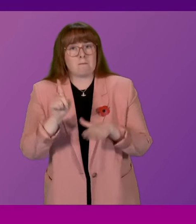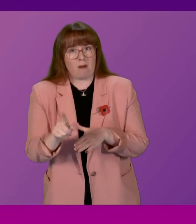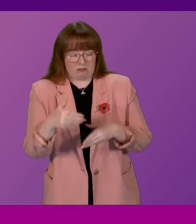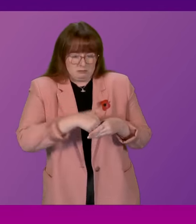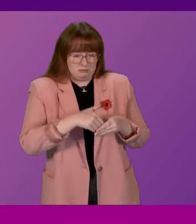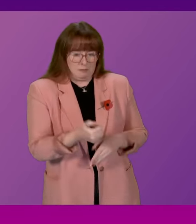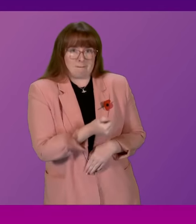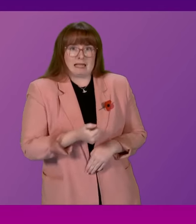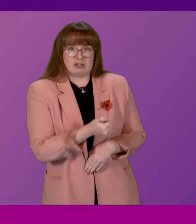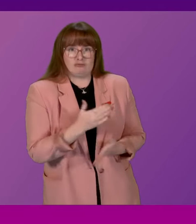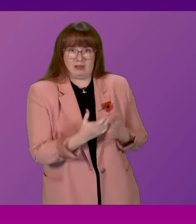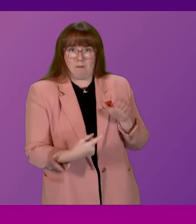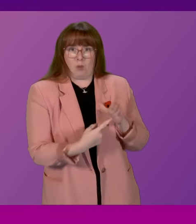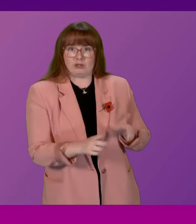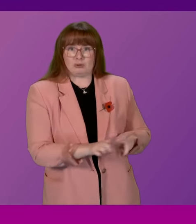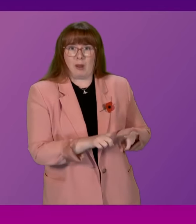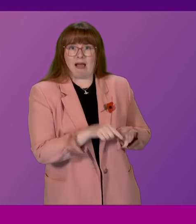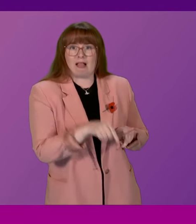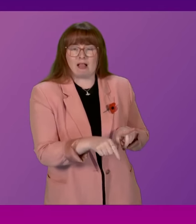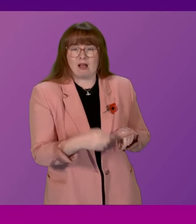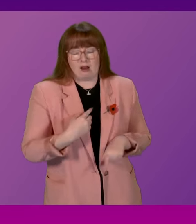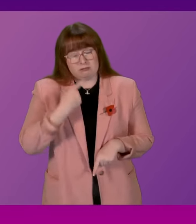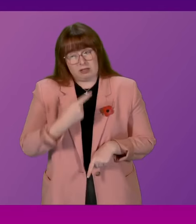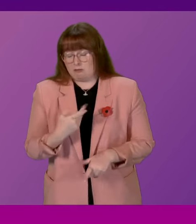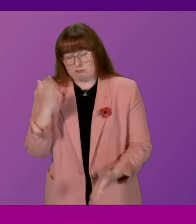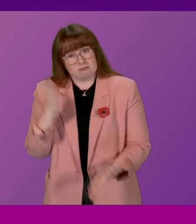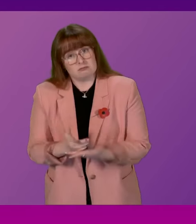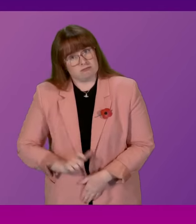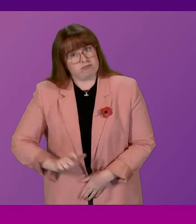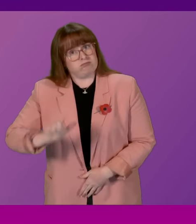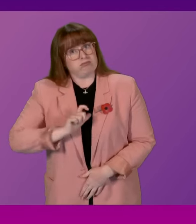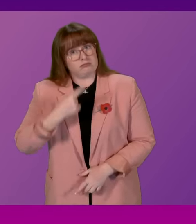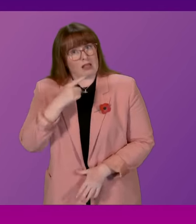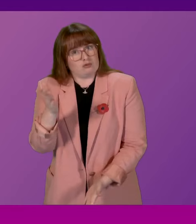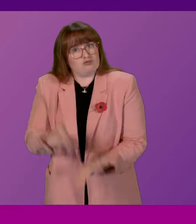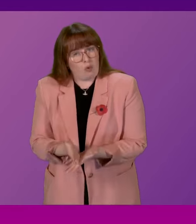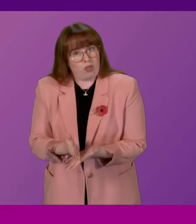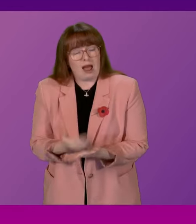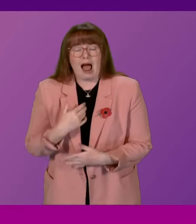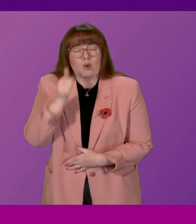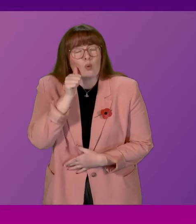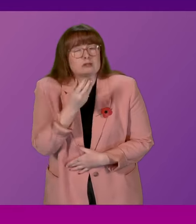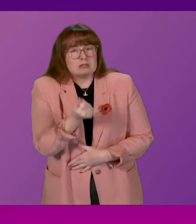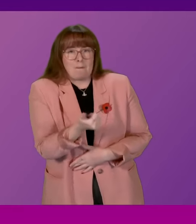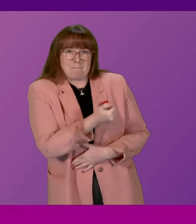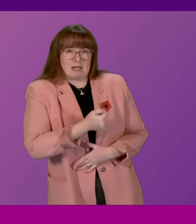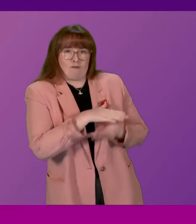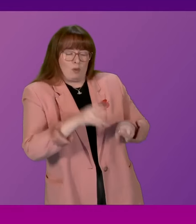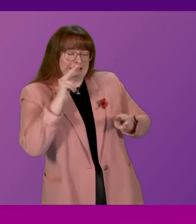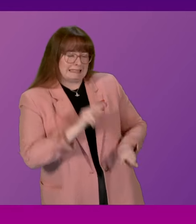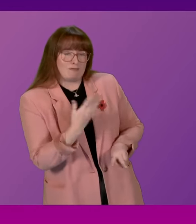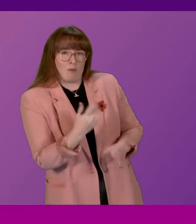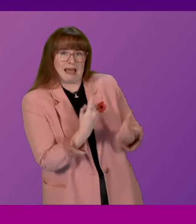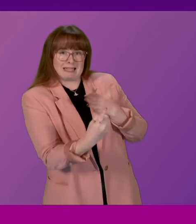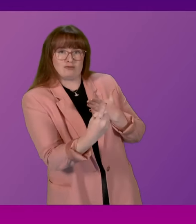are important too. what I can say, I can say with total confidence, even though I have not seen some of the messages of course from individual witnesses,